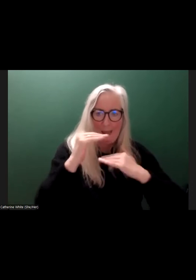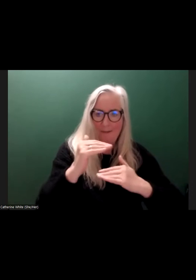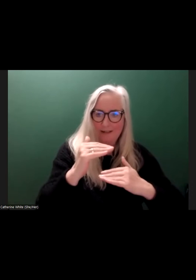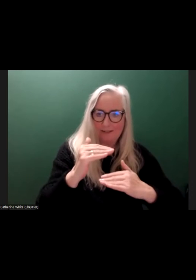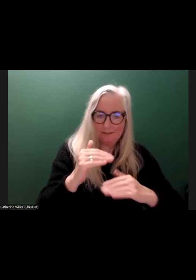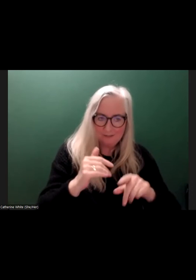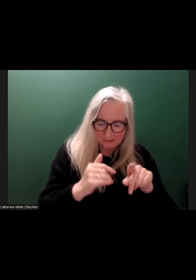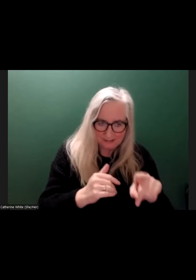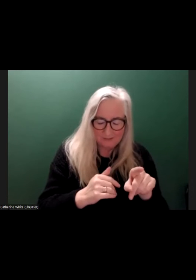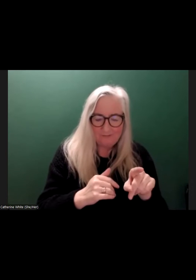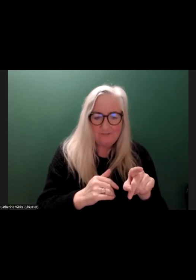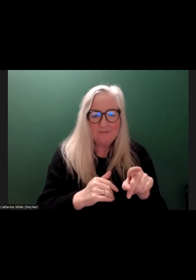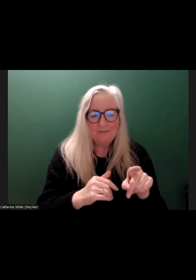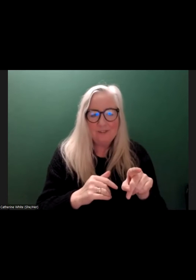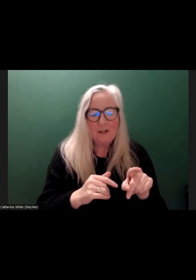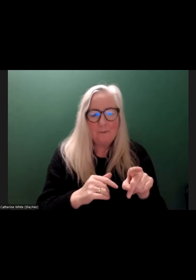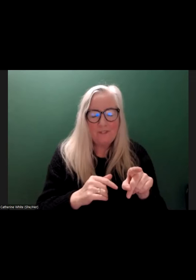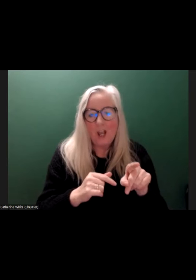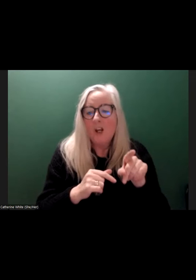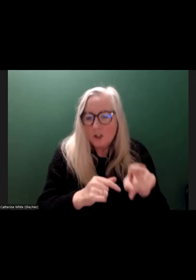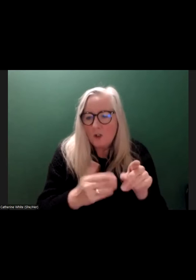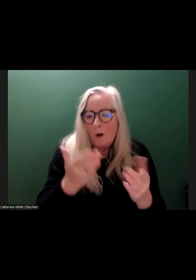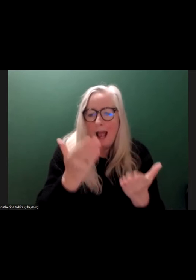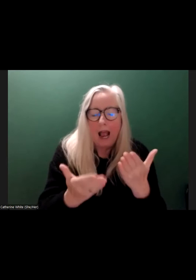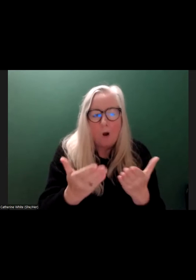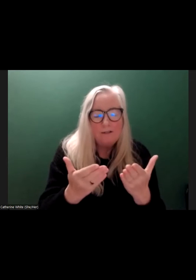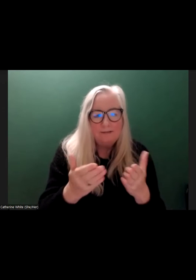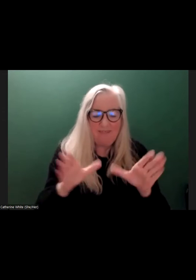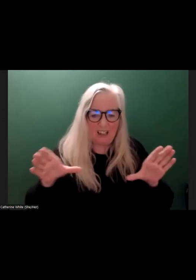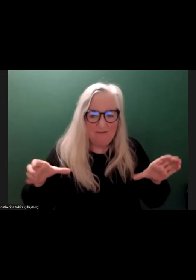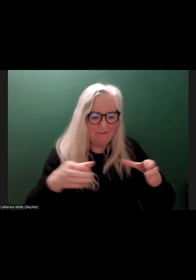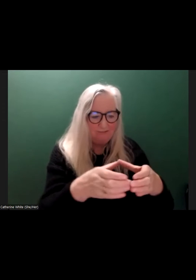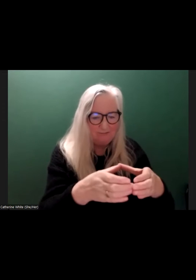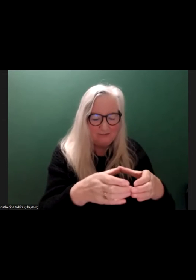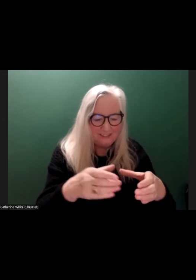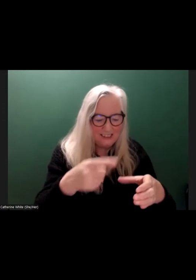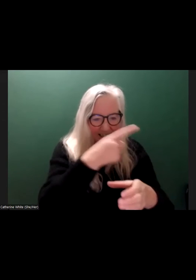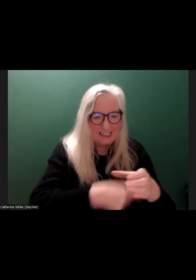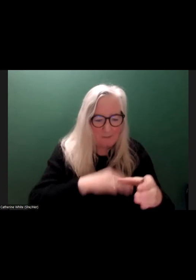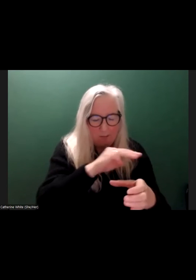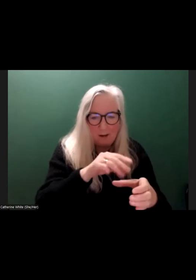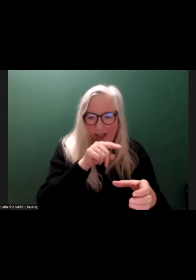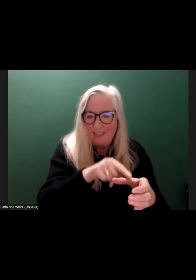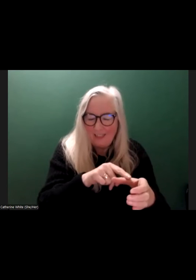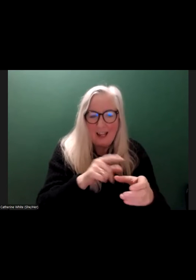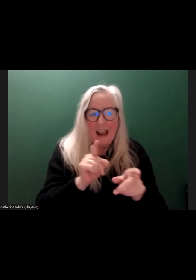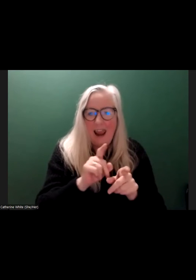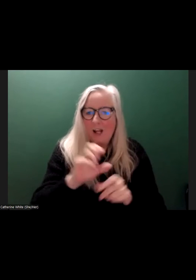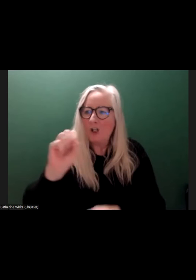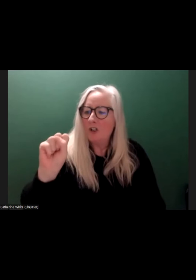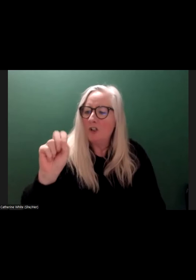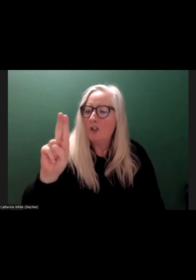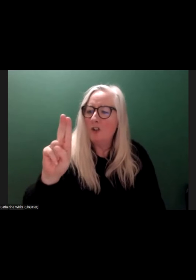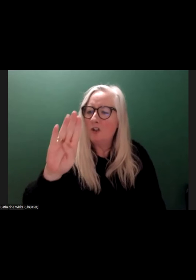And it situates all the problems of disability in the whole person itself. So, it's a subjective condition. That your